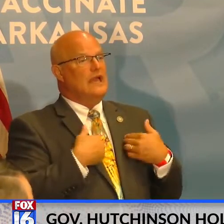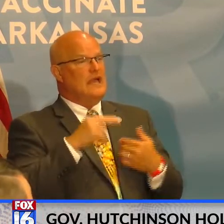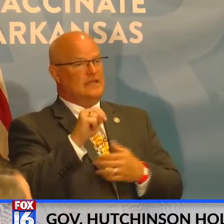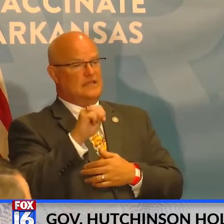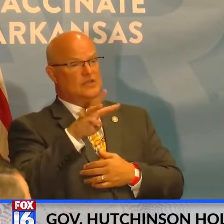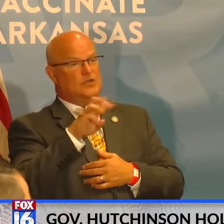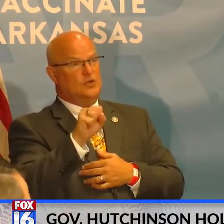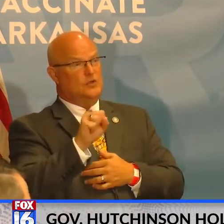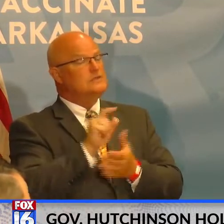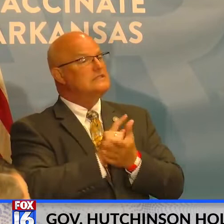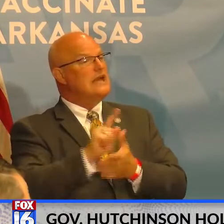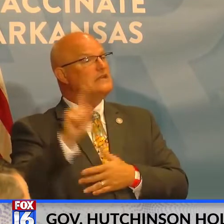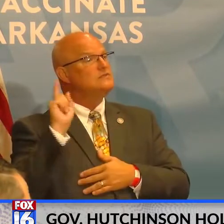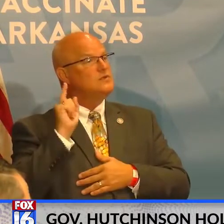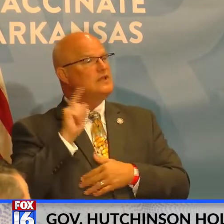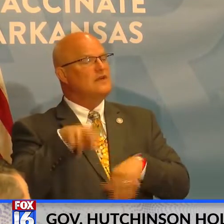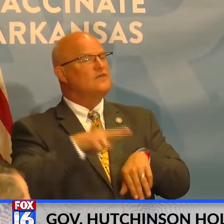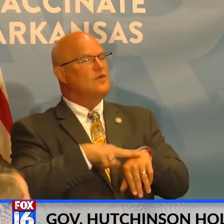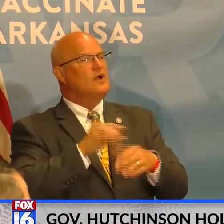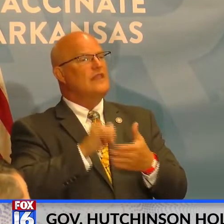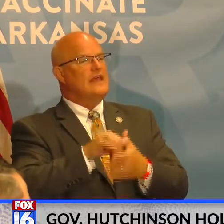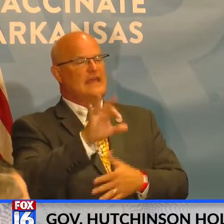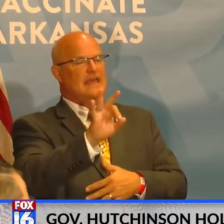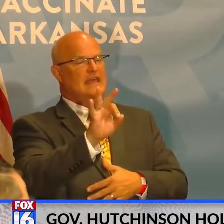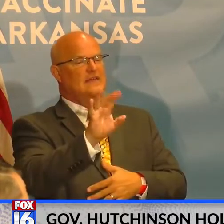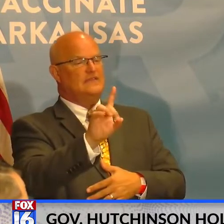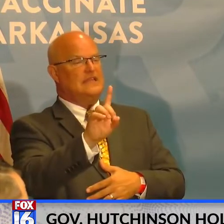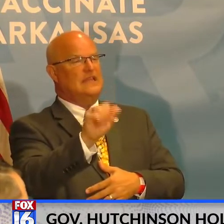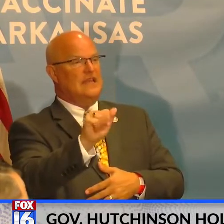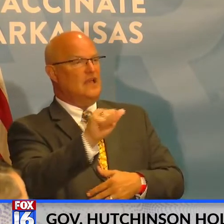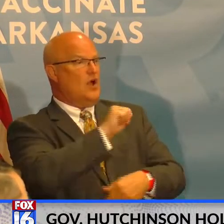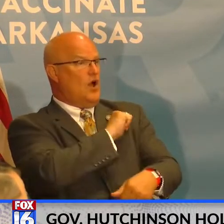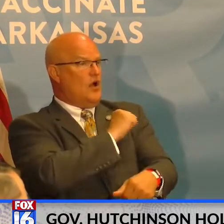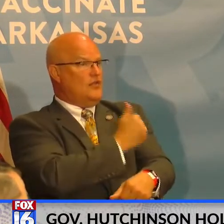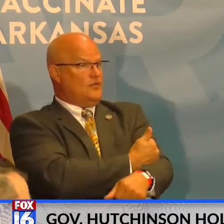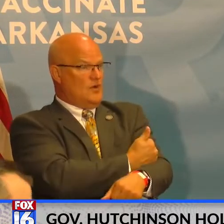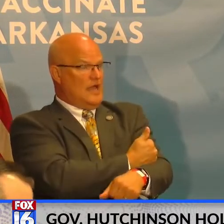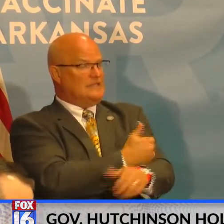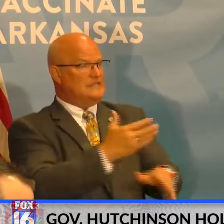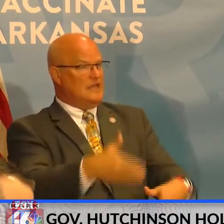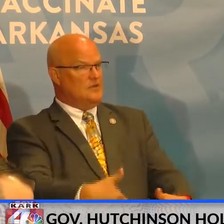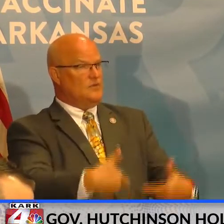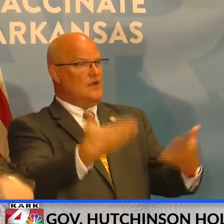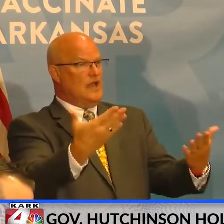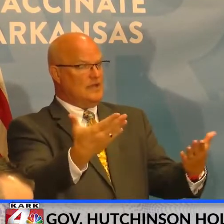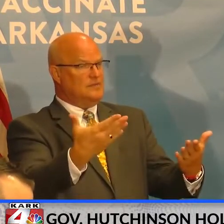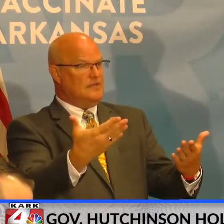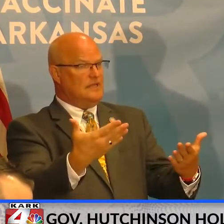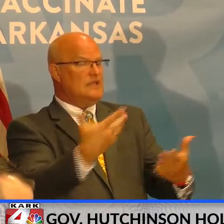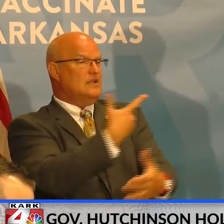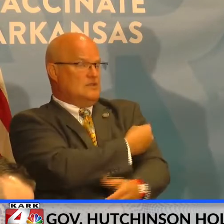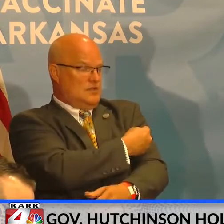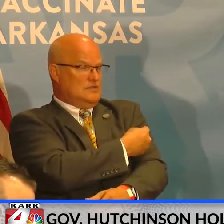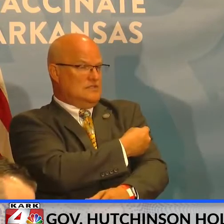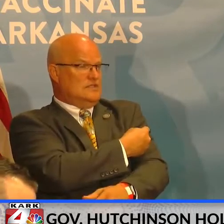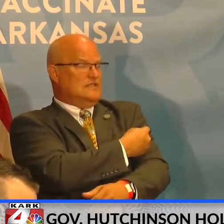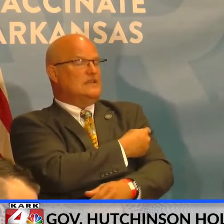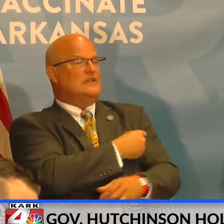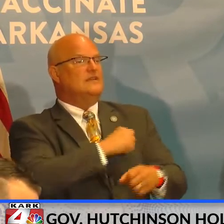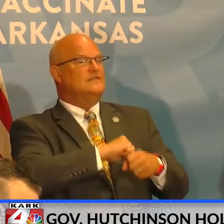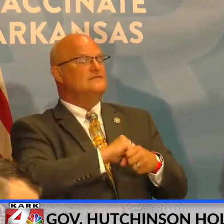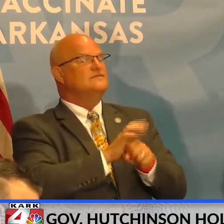last week, of course, that the FDA authorized and recommended doses of COVID-19